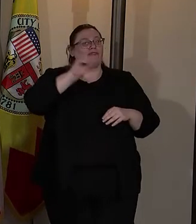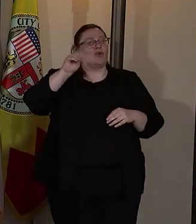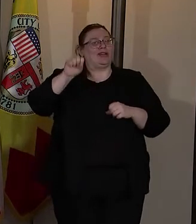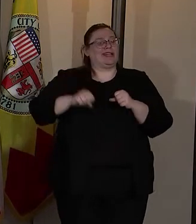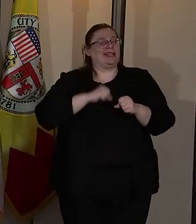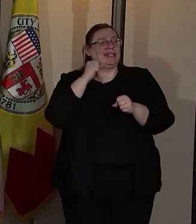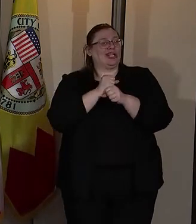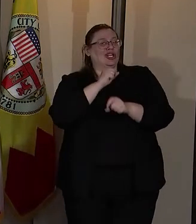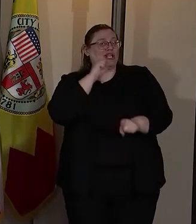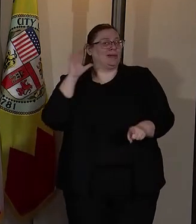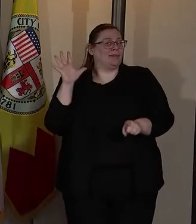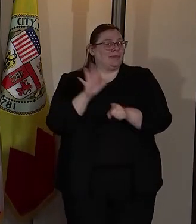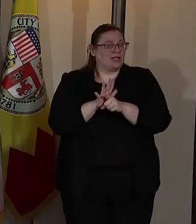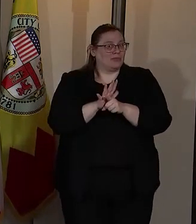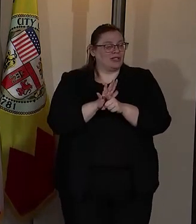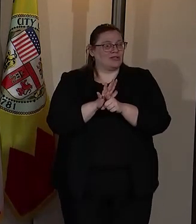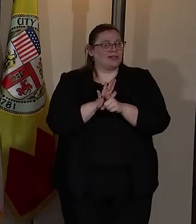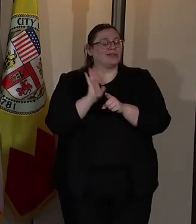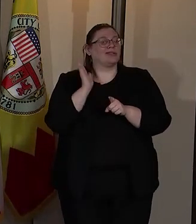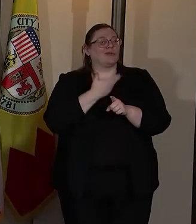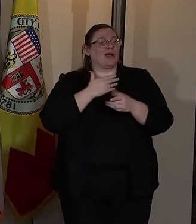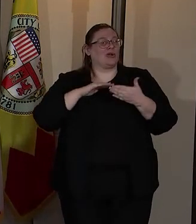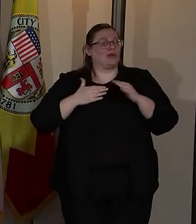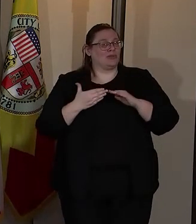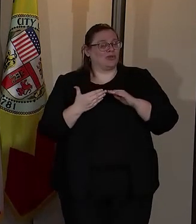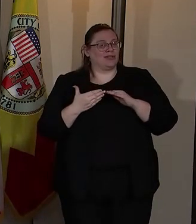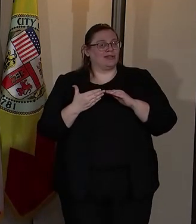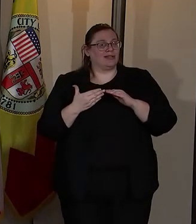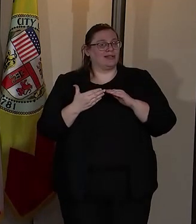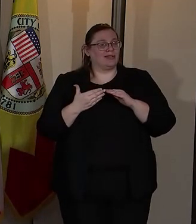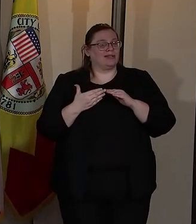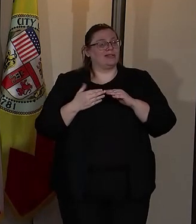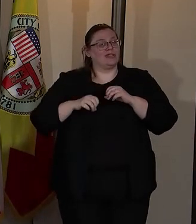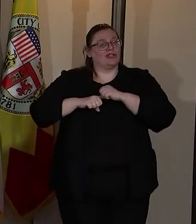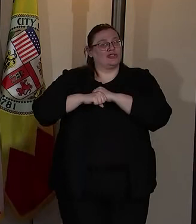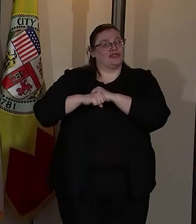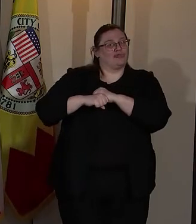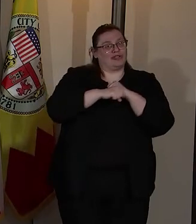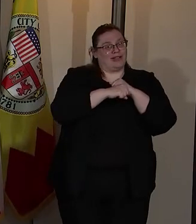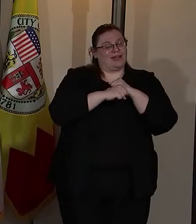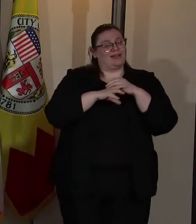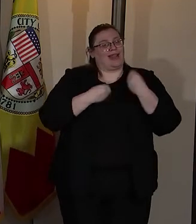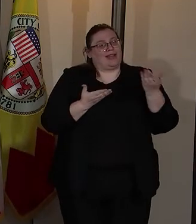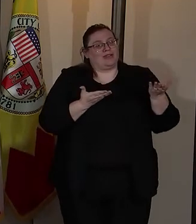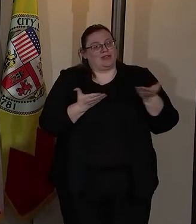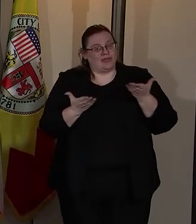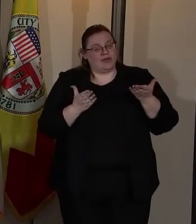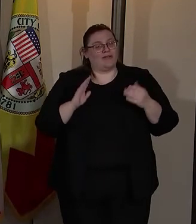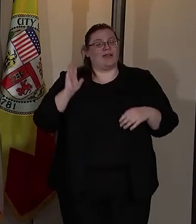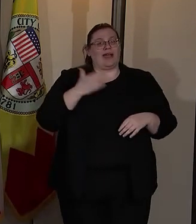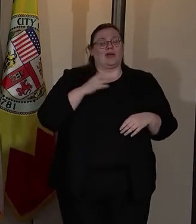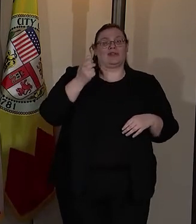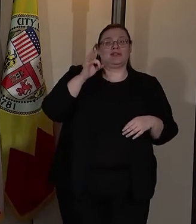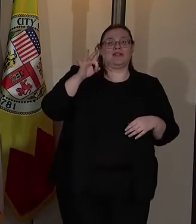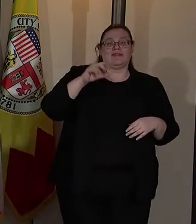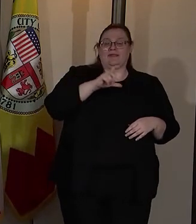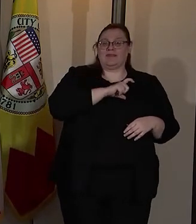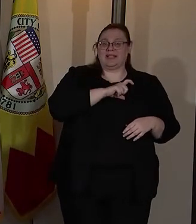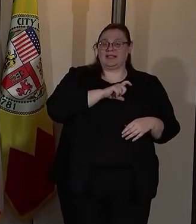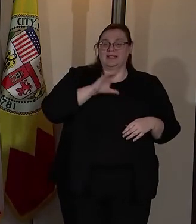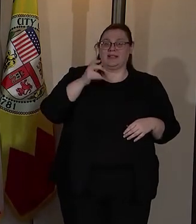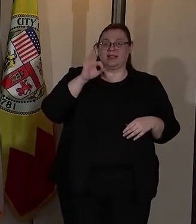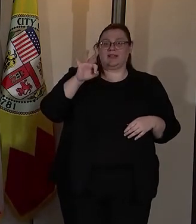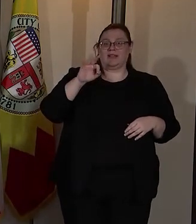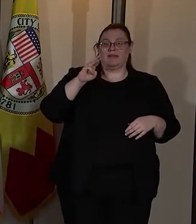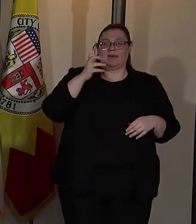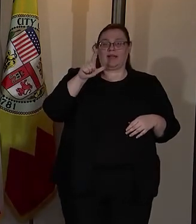commitment to our community to protect and to serve our Chief of Police, Chief